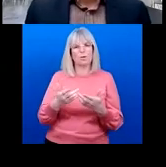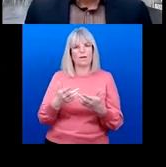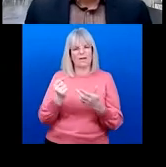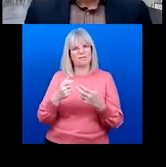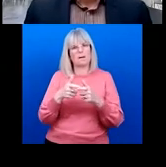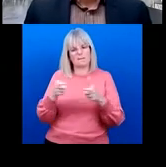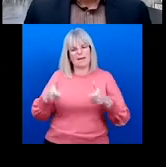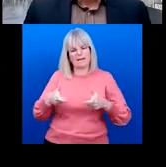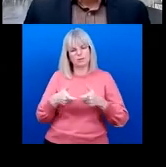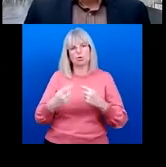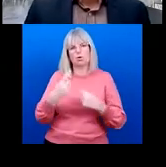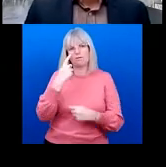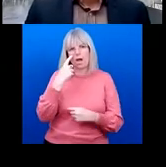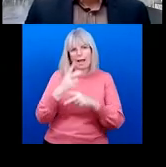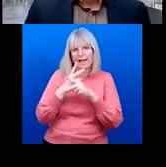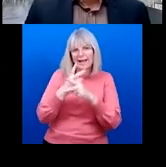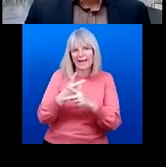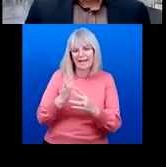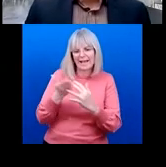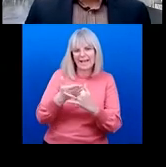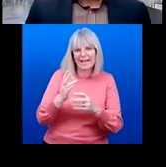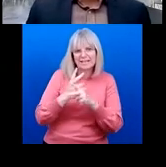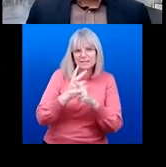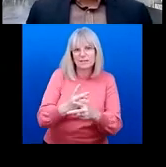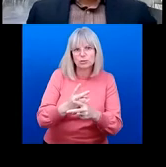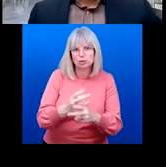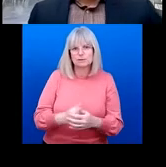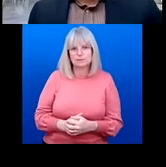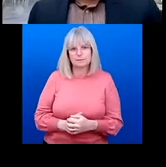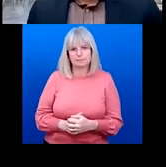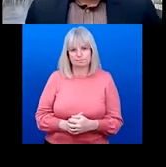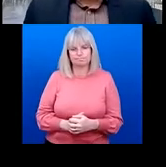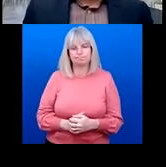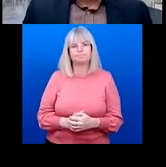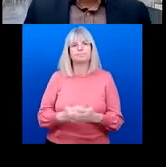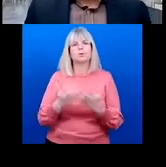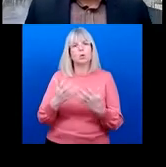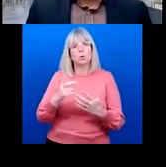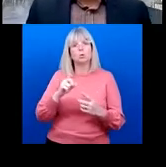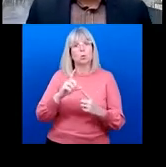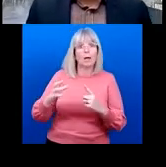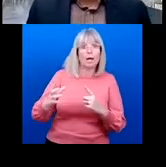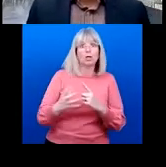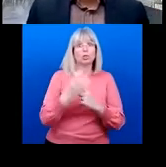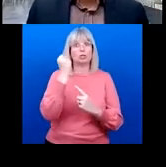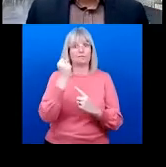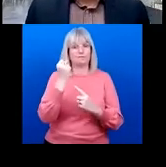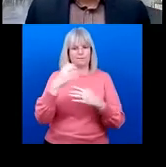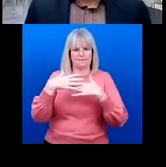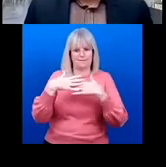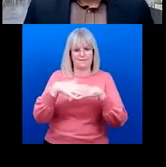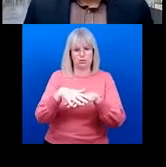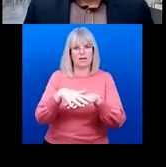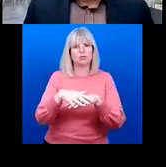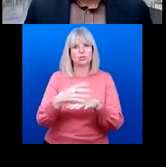relates to the indicators in discussion today. Alakos- So in order to achieve an advanced integration of eye care into